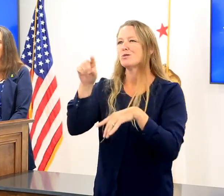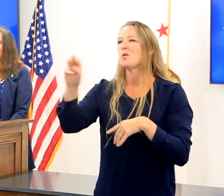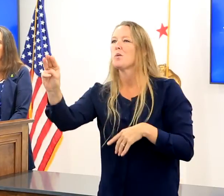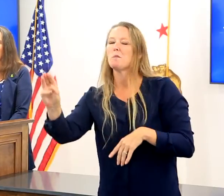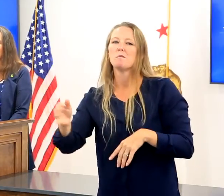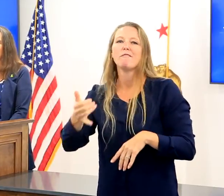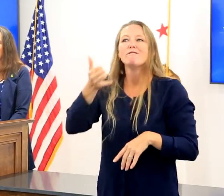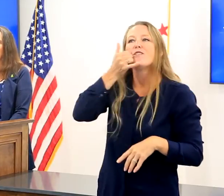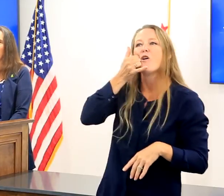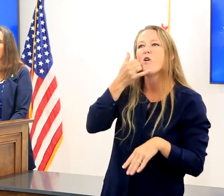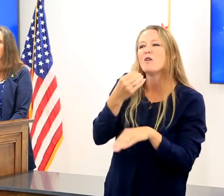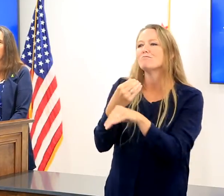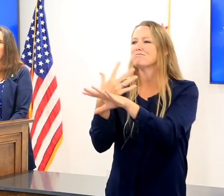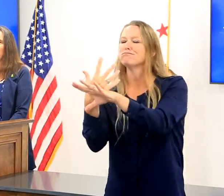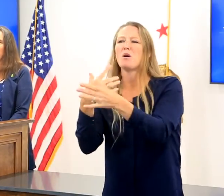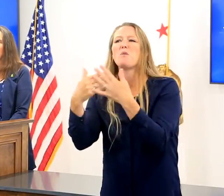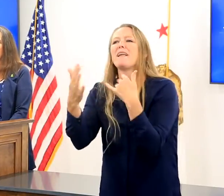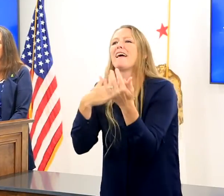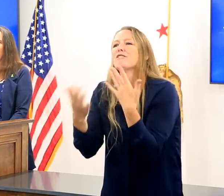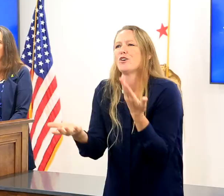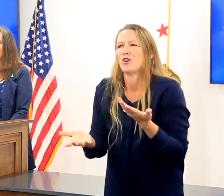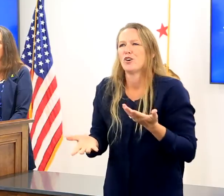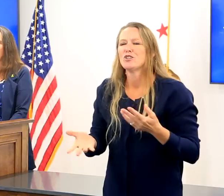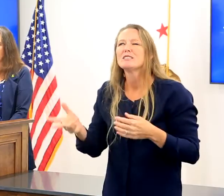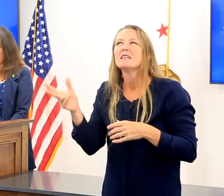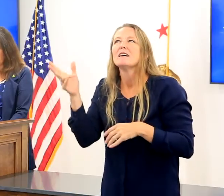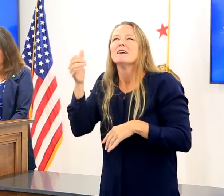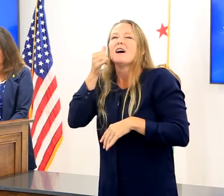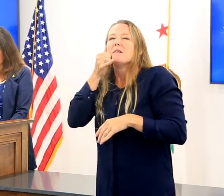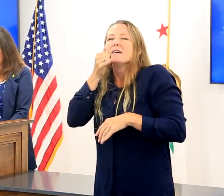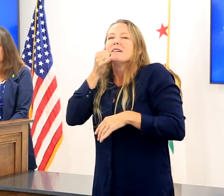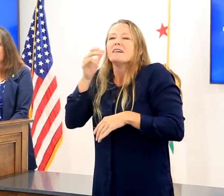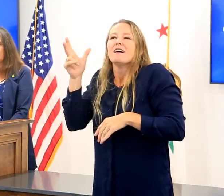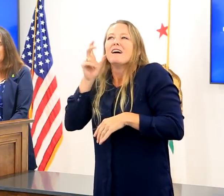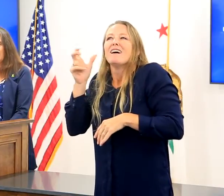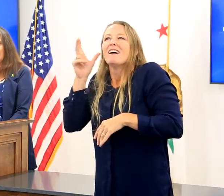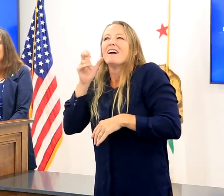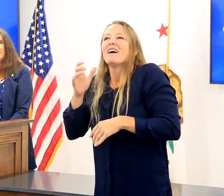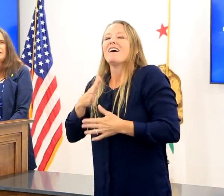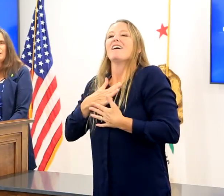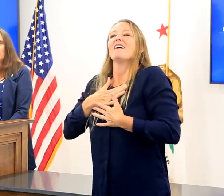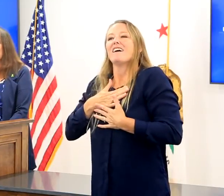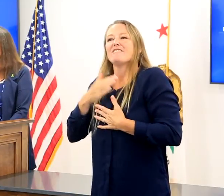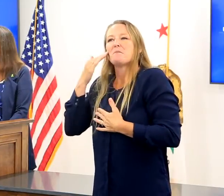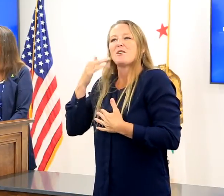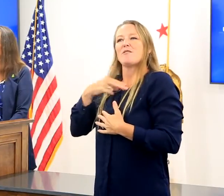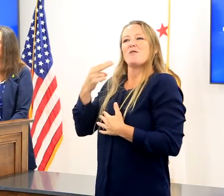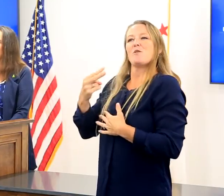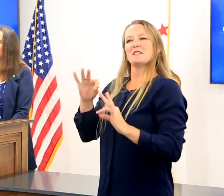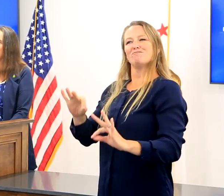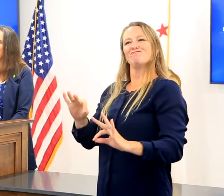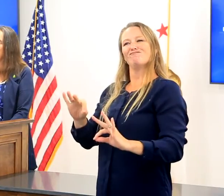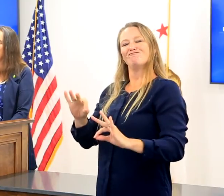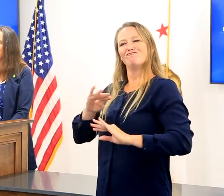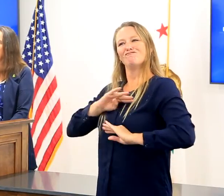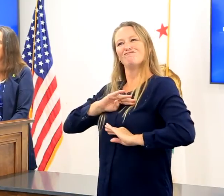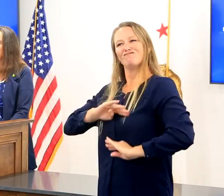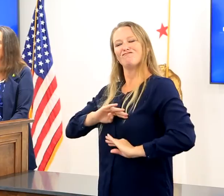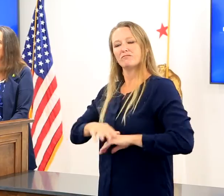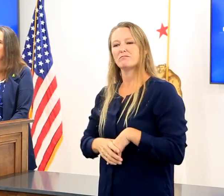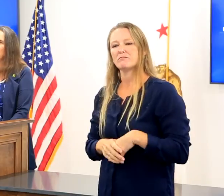call. Hear a loved one's voice. That's very grounding, very supportive, and many times. And then keep to a daily routine.